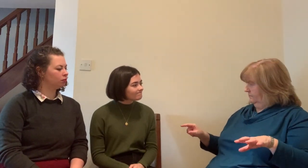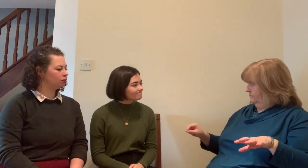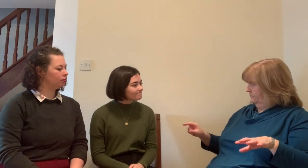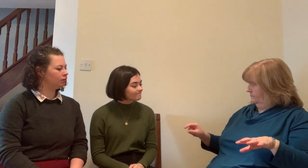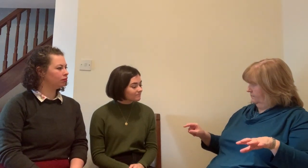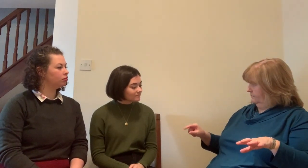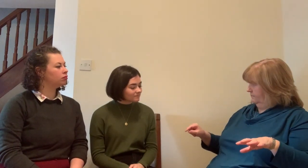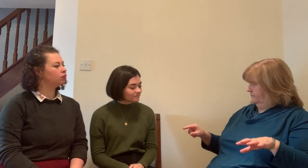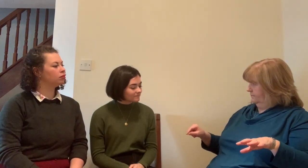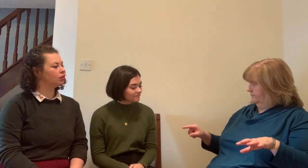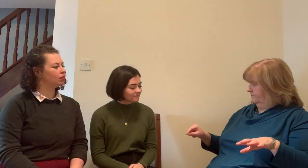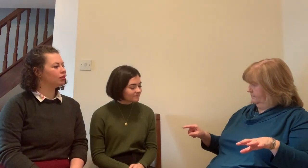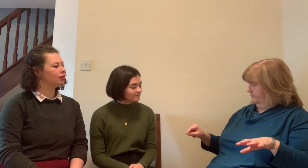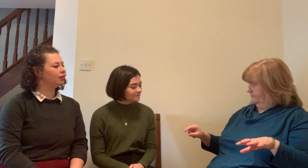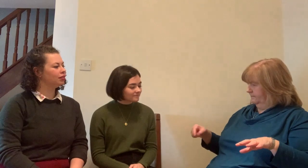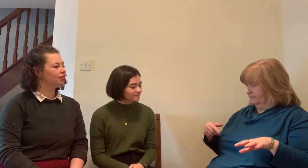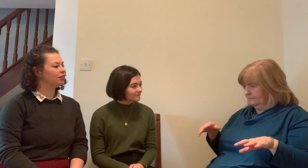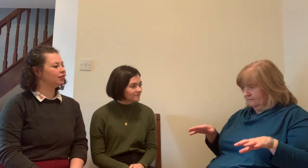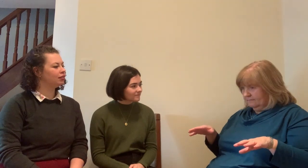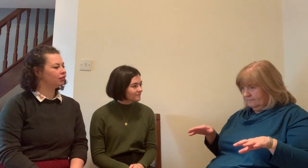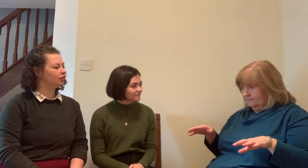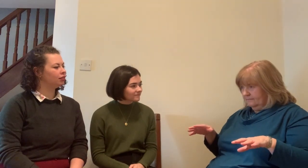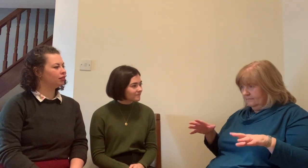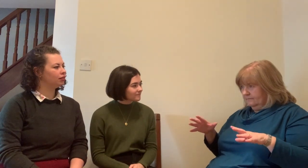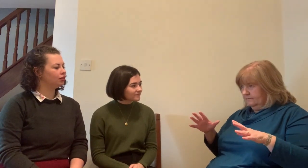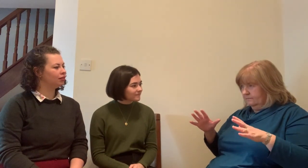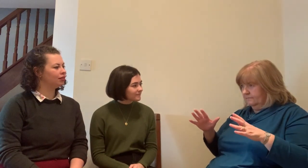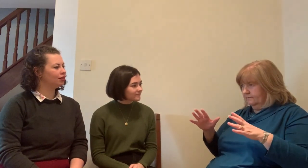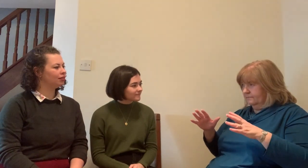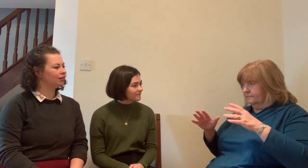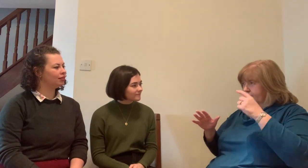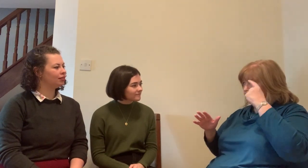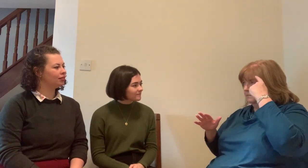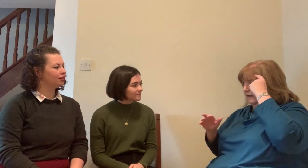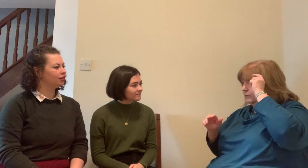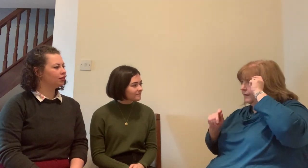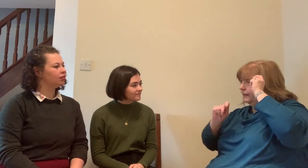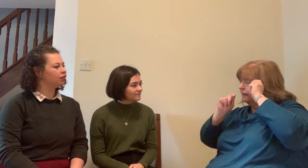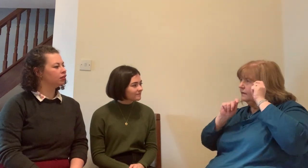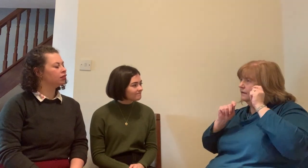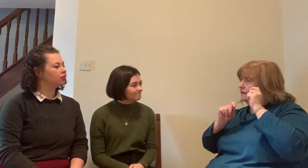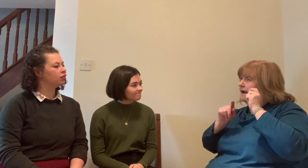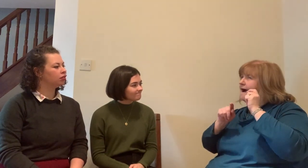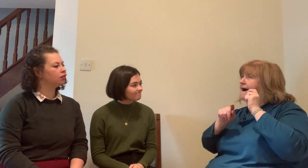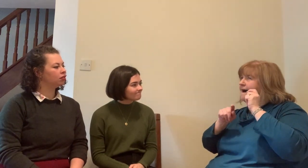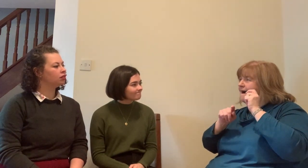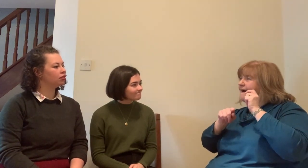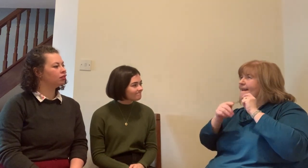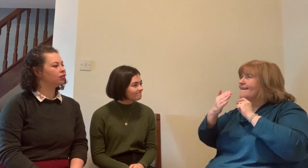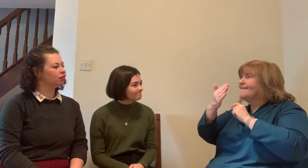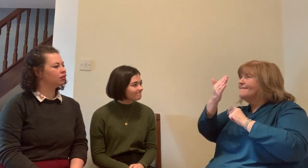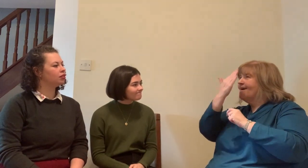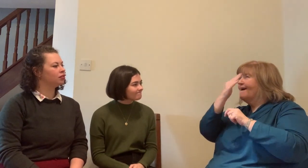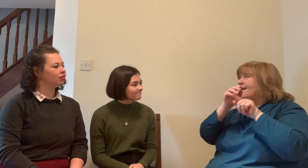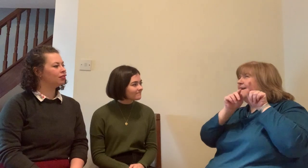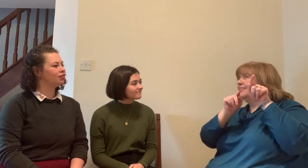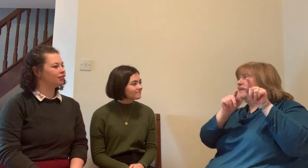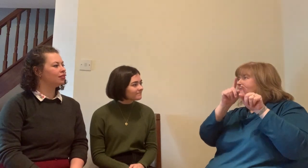I think I possess those soft skills that are needed for communication I remember being in a situation I think it was in a church